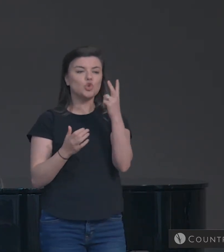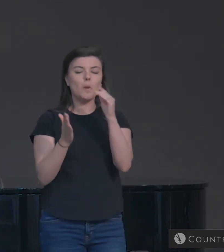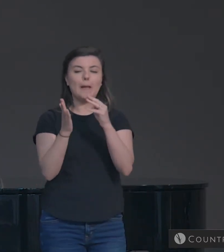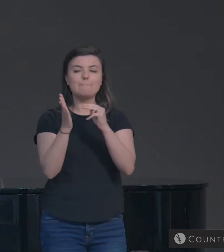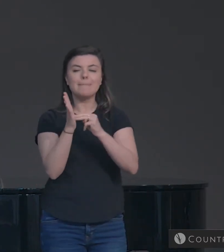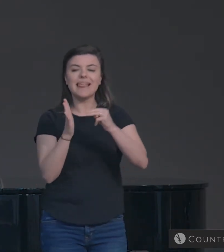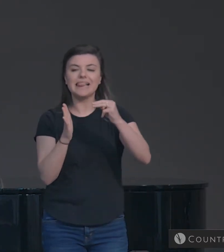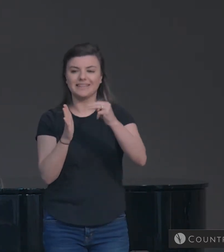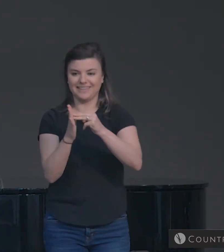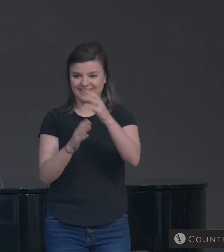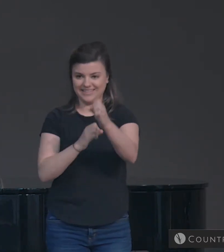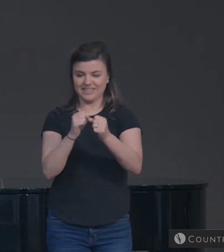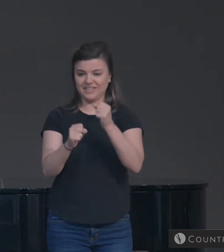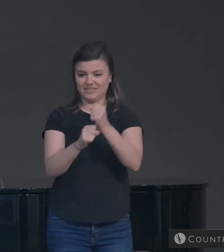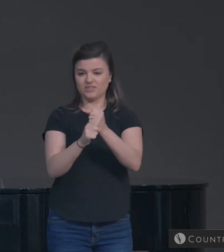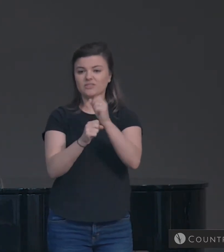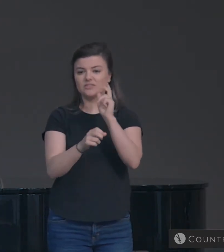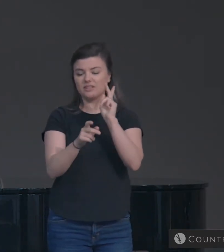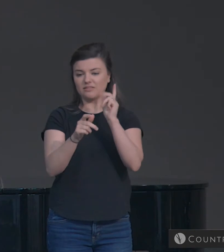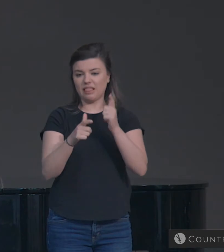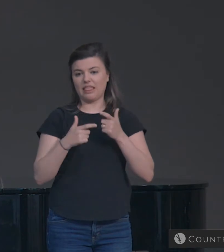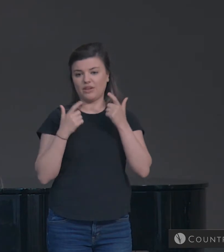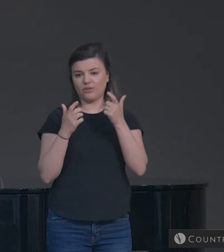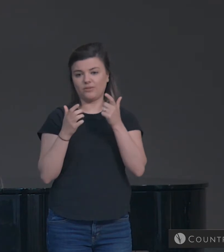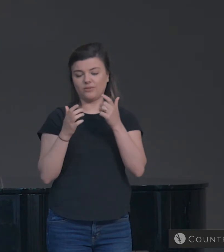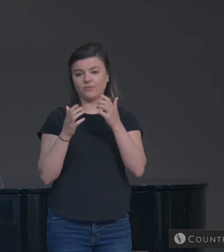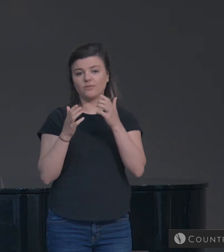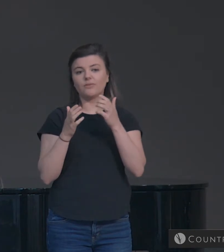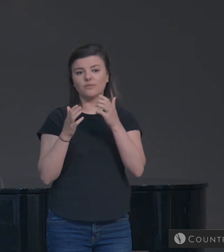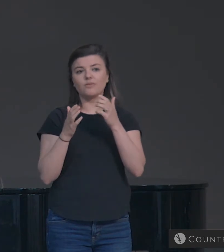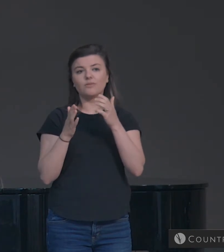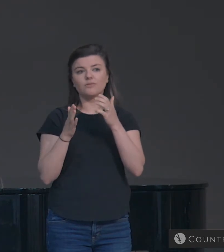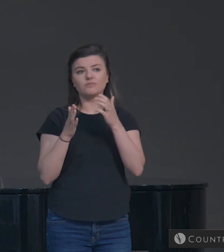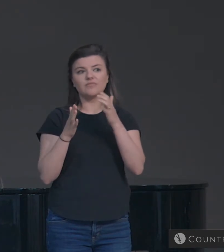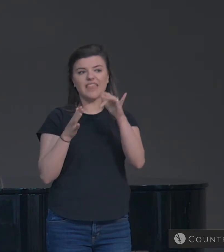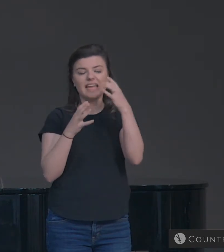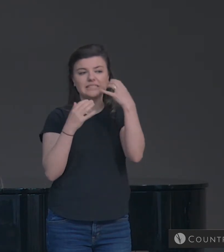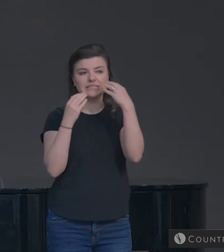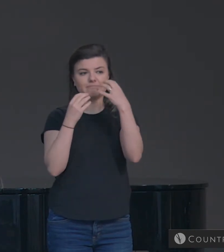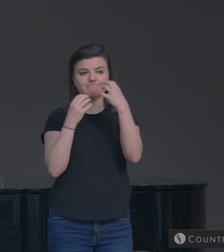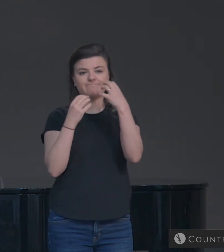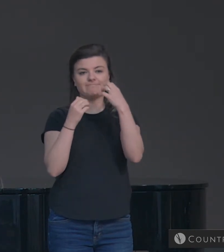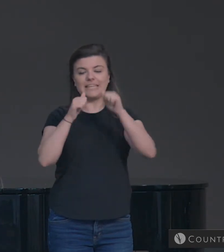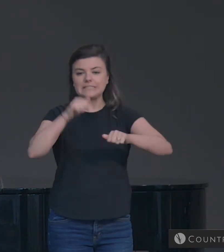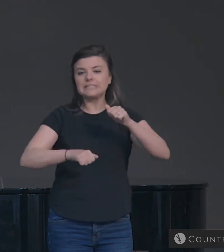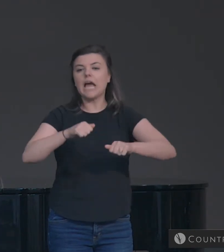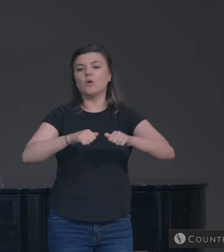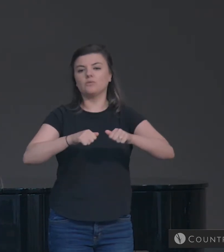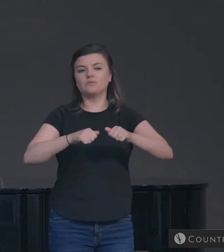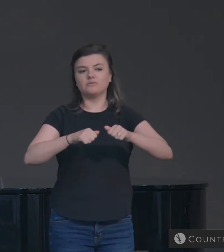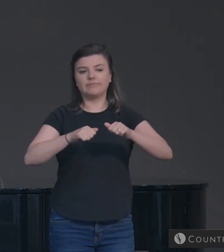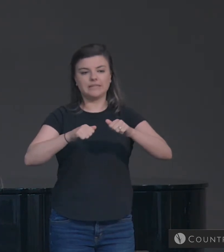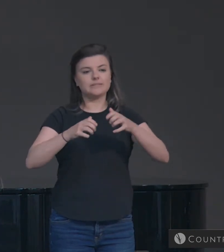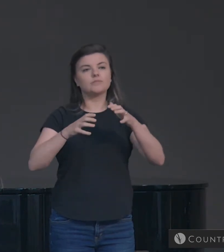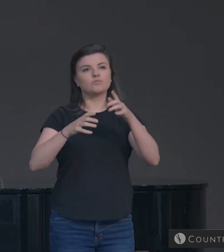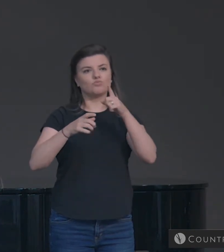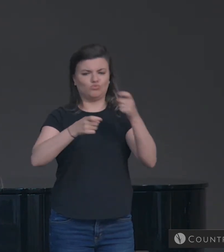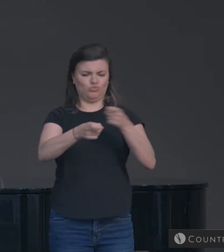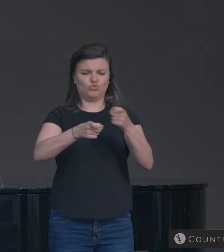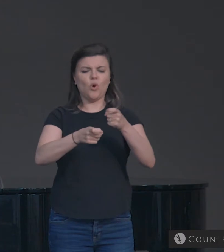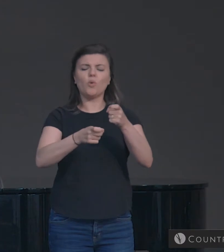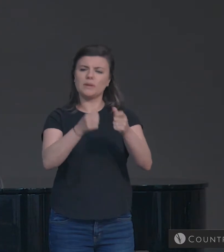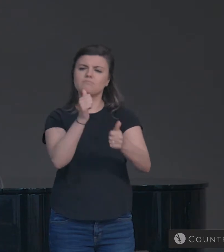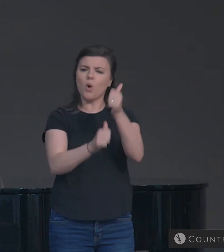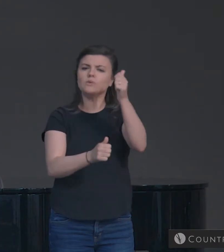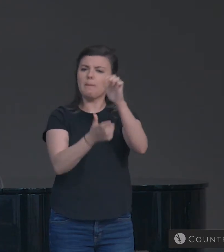that doubt has taken over in the thoughts of most believers and